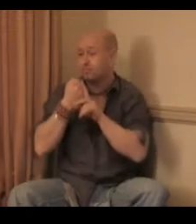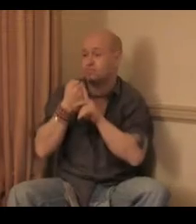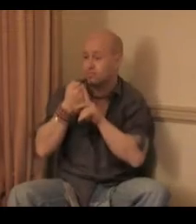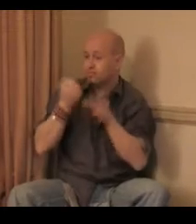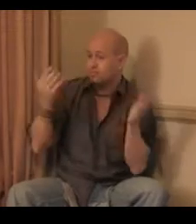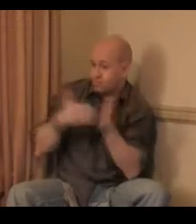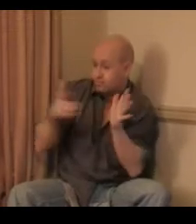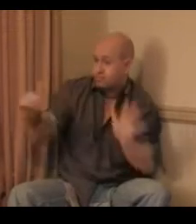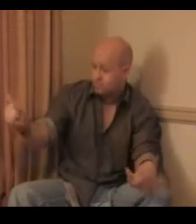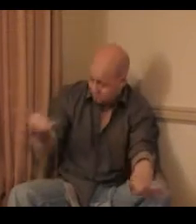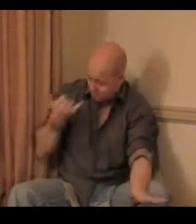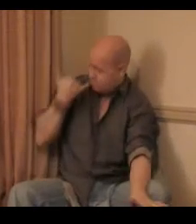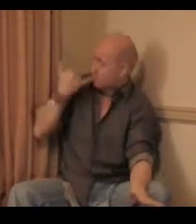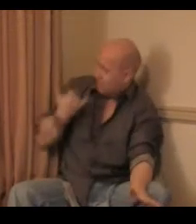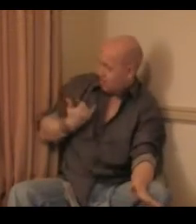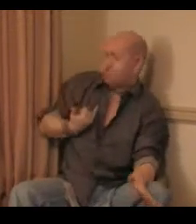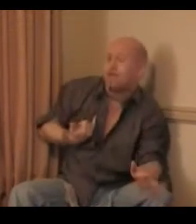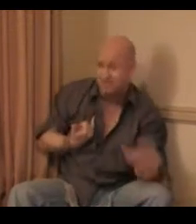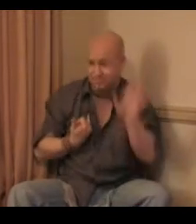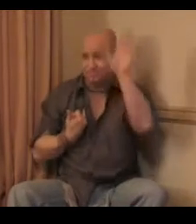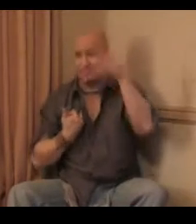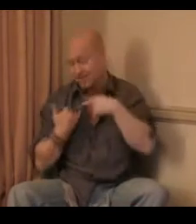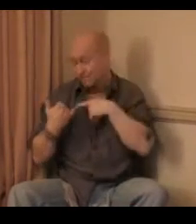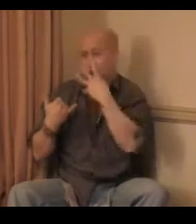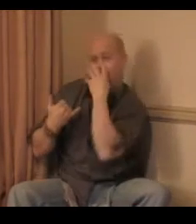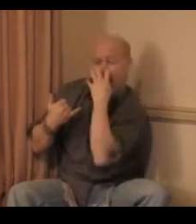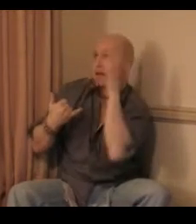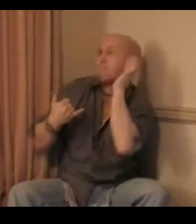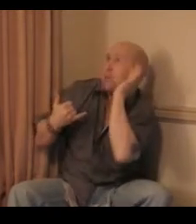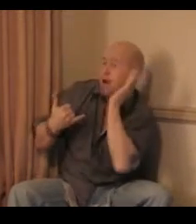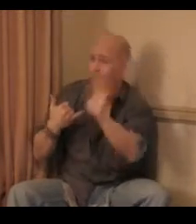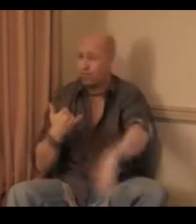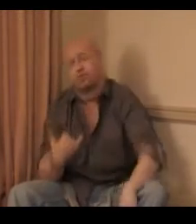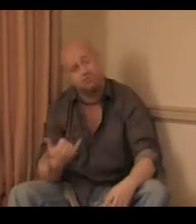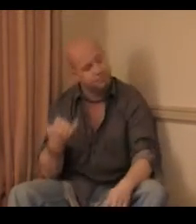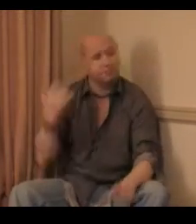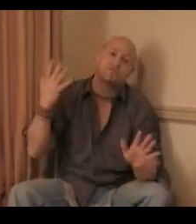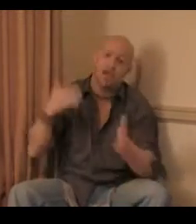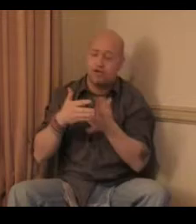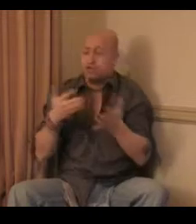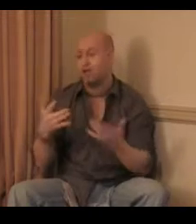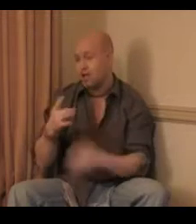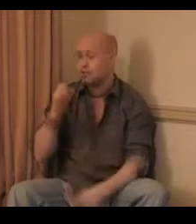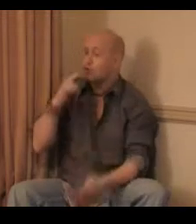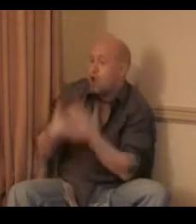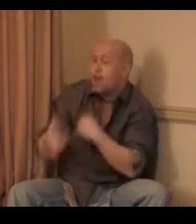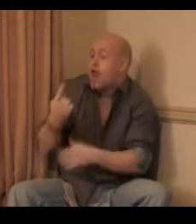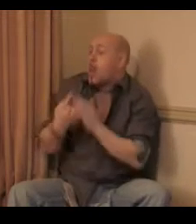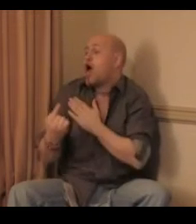Now you're calling me up on the phone So you can have a little wine and a run It's only because you're feeling in